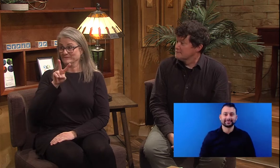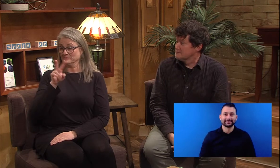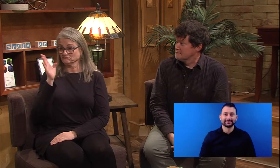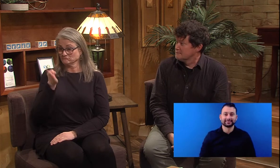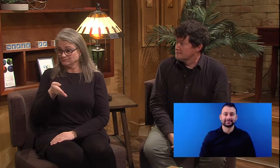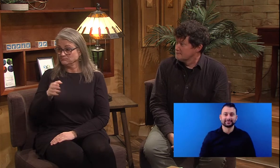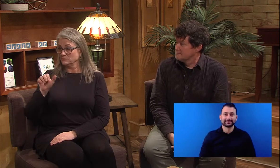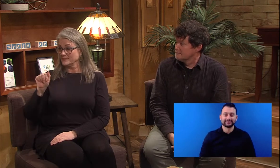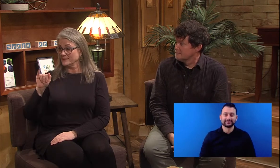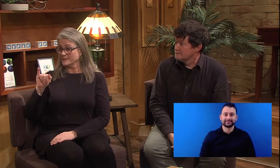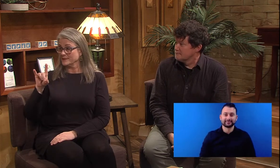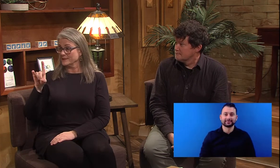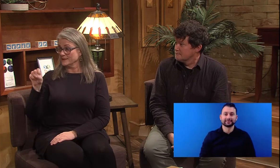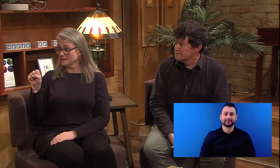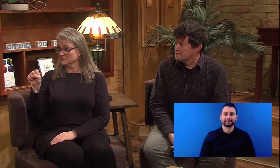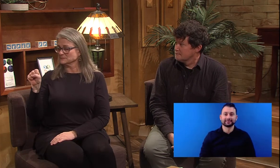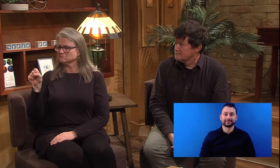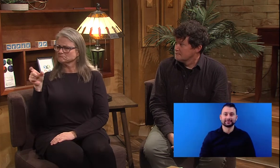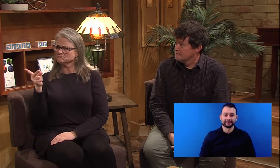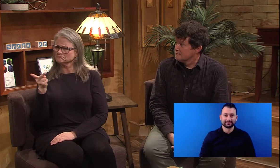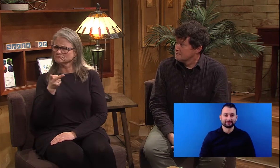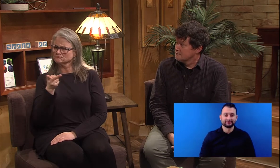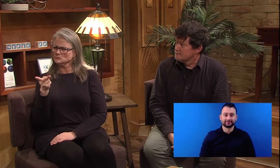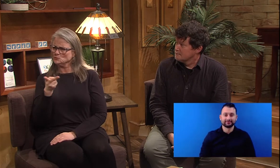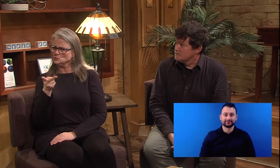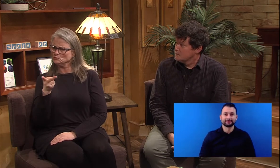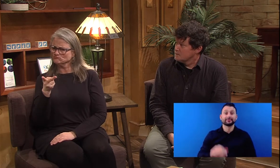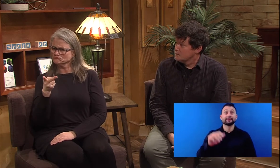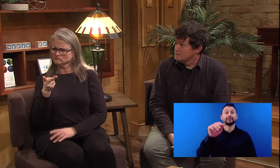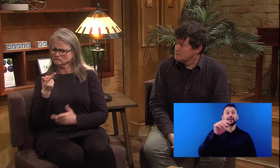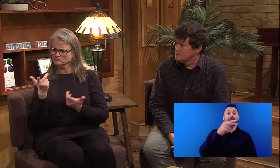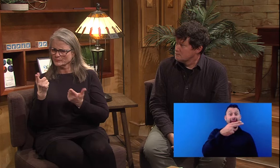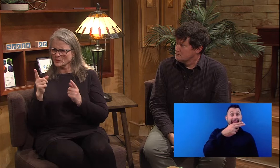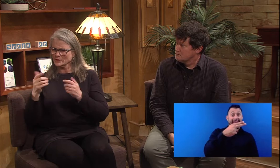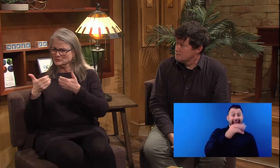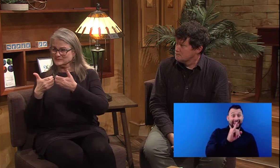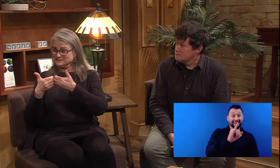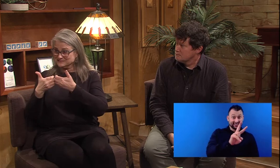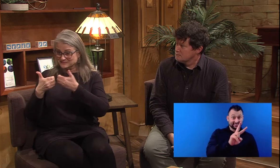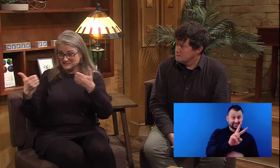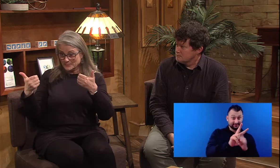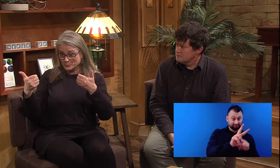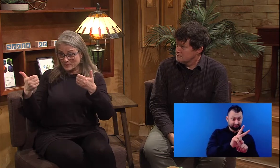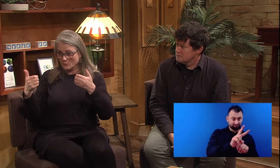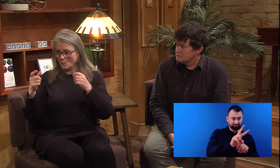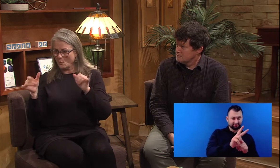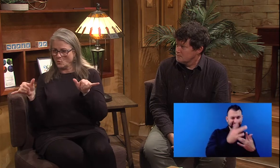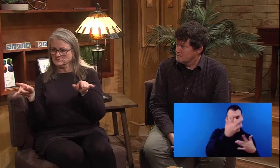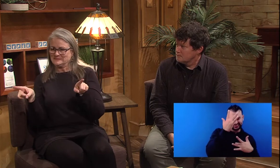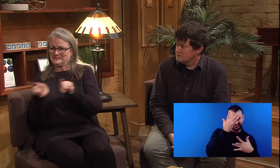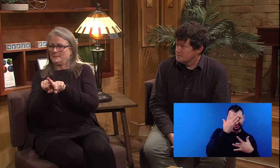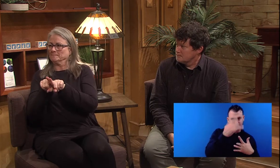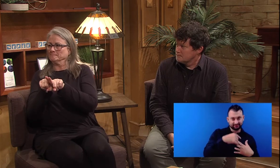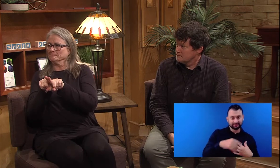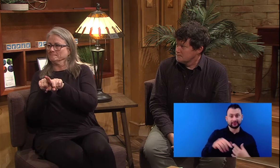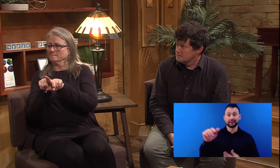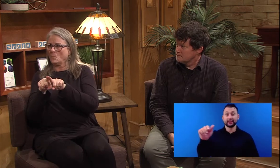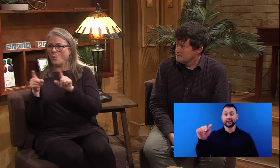HIV and AIDS. So Tracy, can you explain the difference